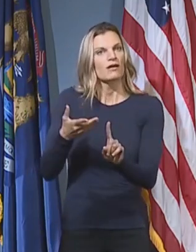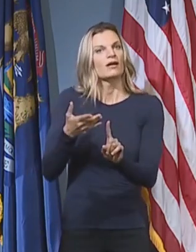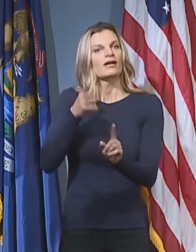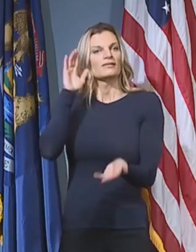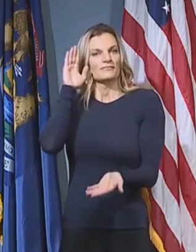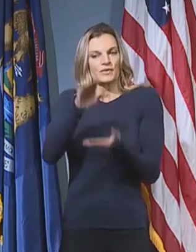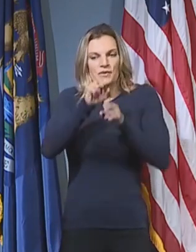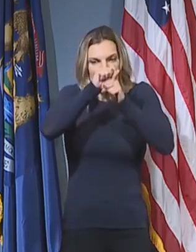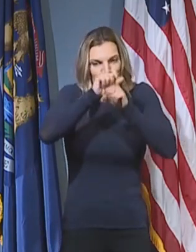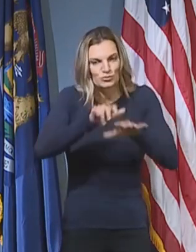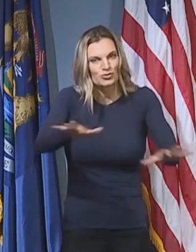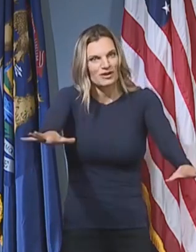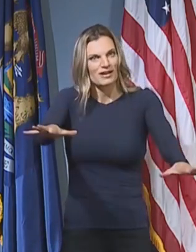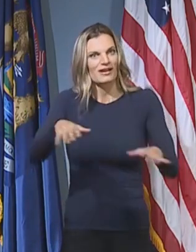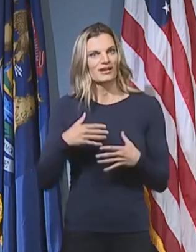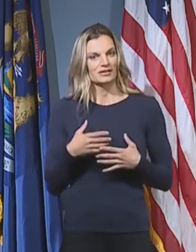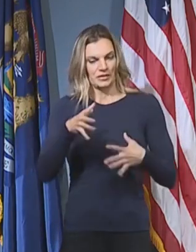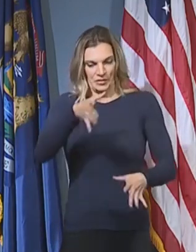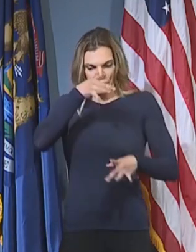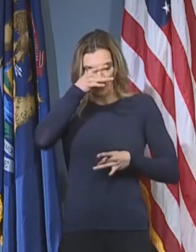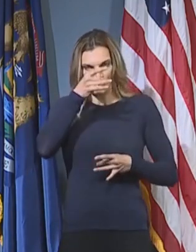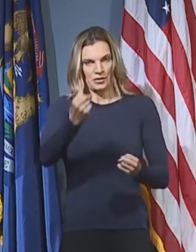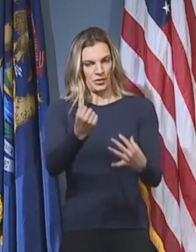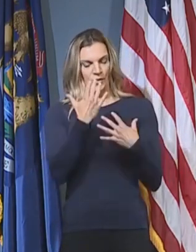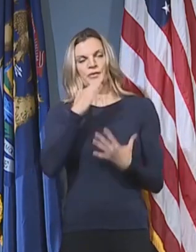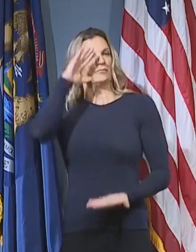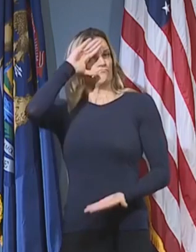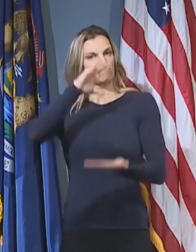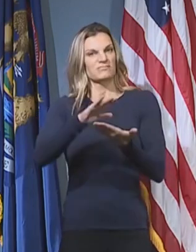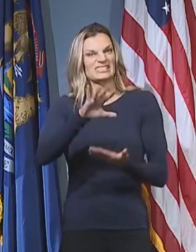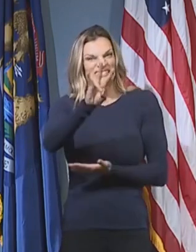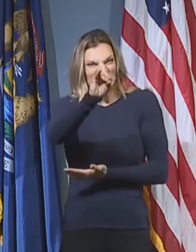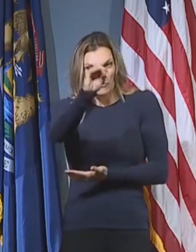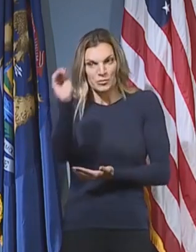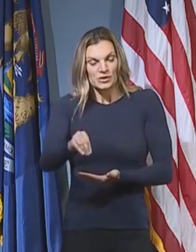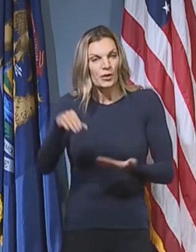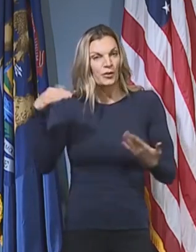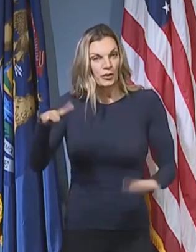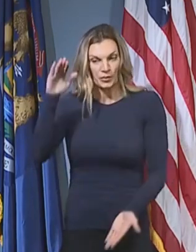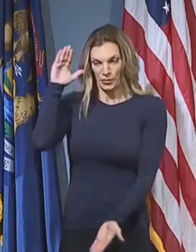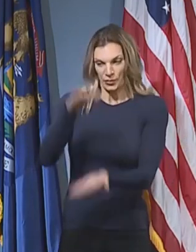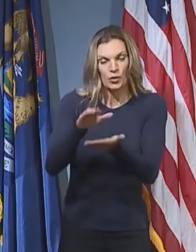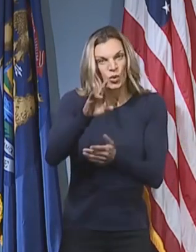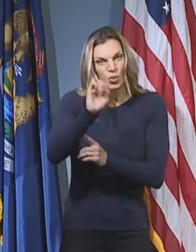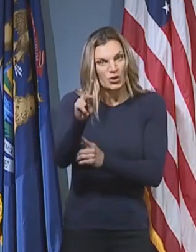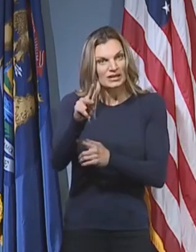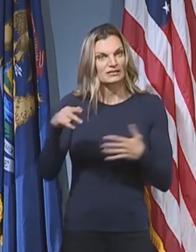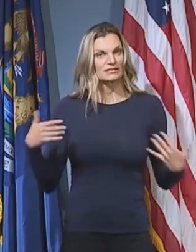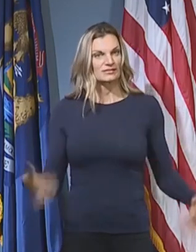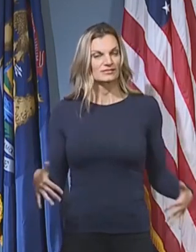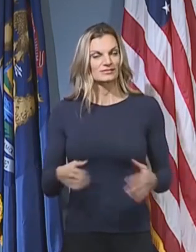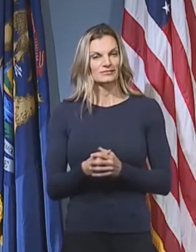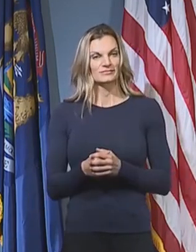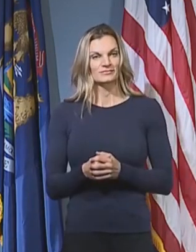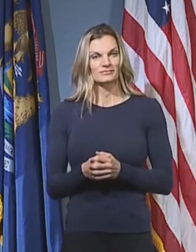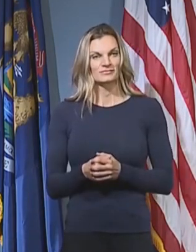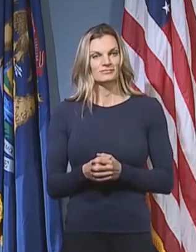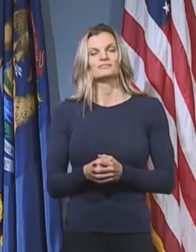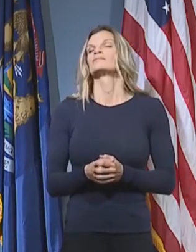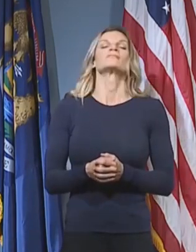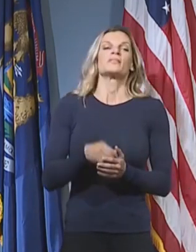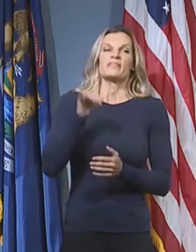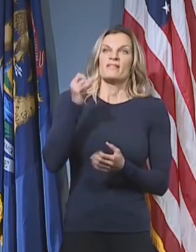by 70 percent. Modeling from the University of Washington indicates that more than 40,000 lives, 40